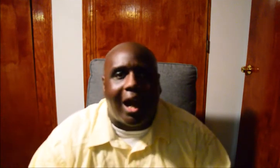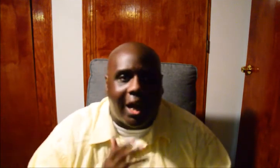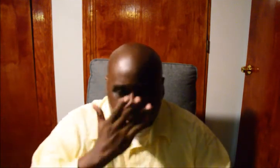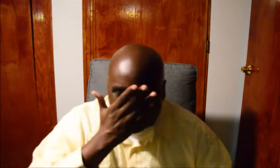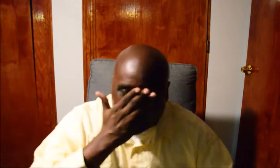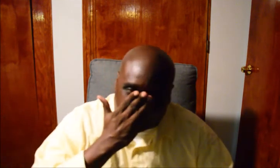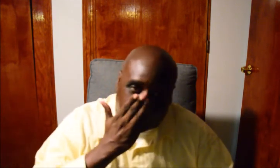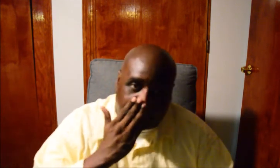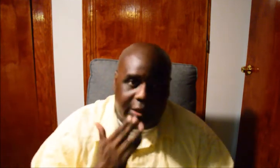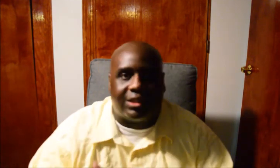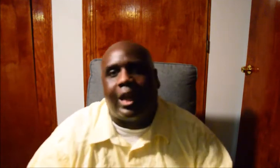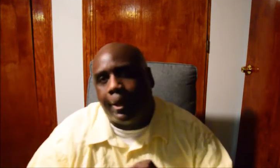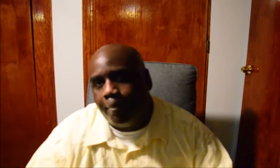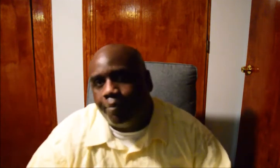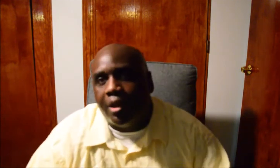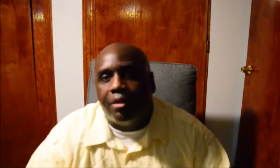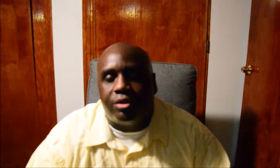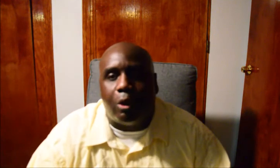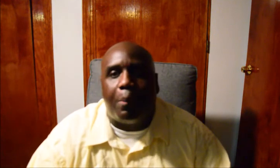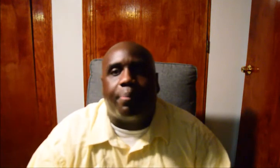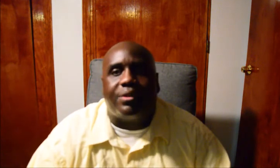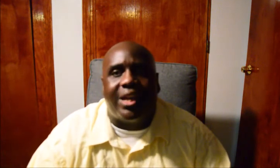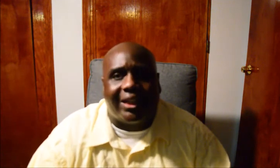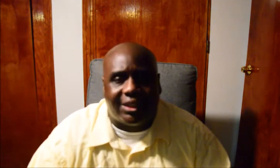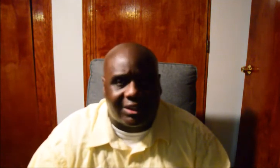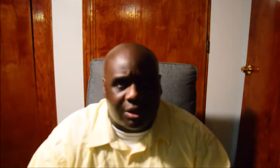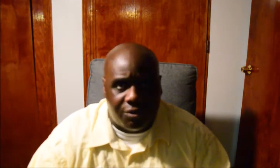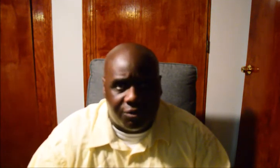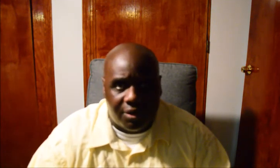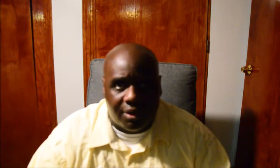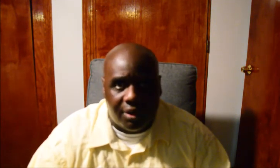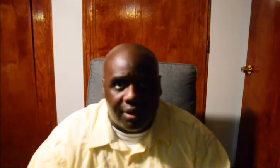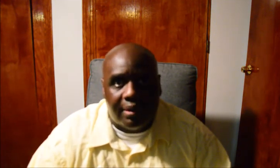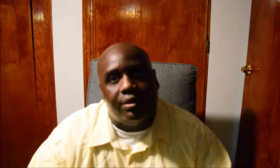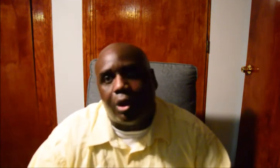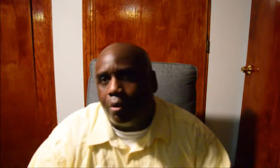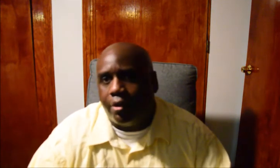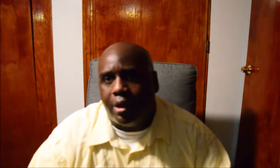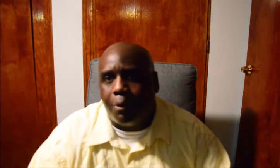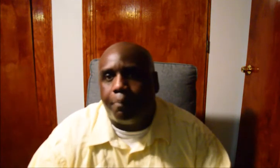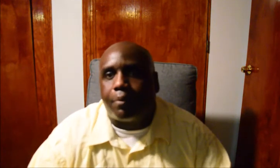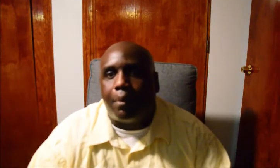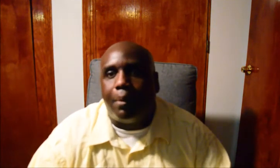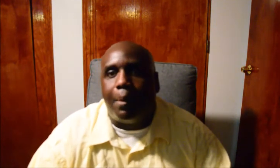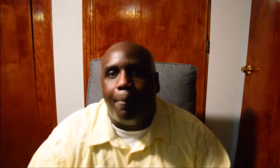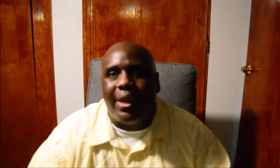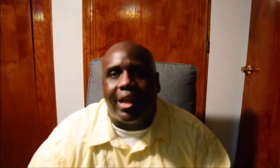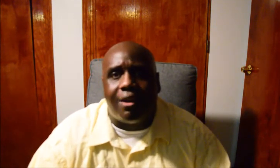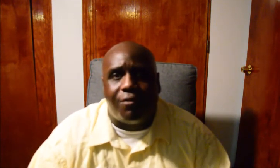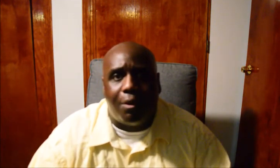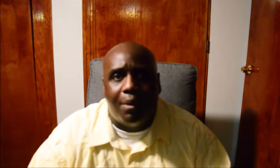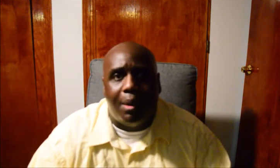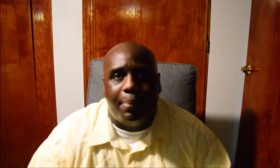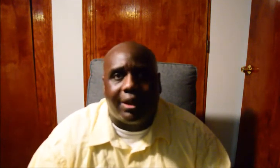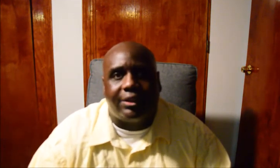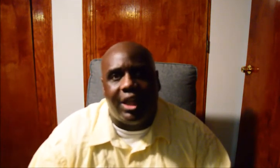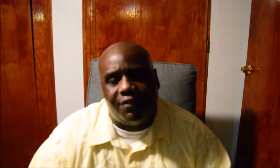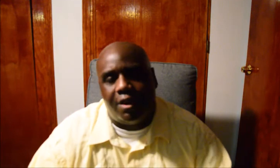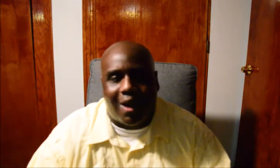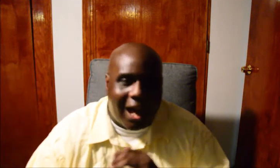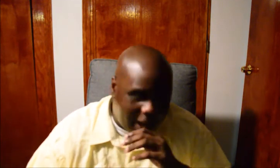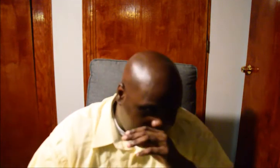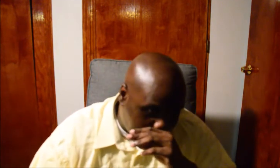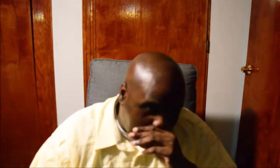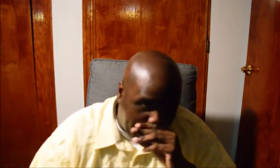Now, I am not trying to say, don't protect yourself. Don't, you know, be careful. Because